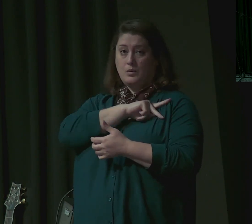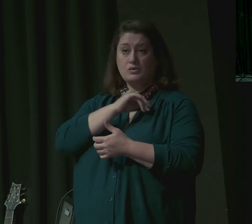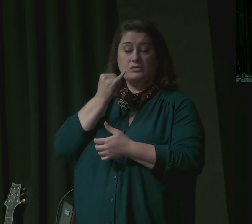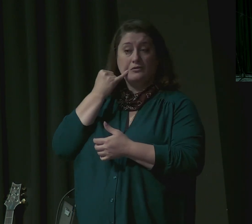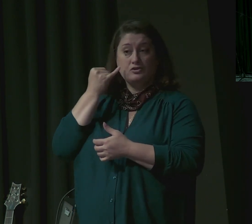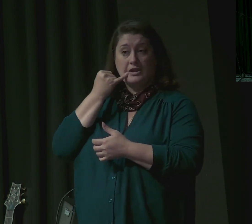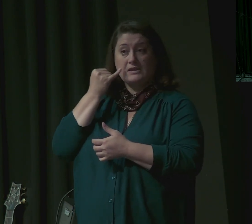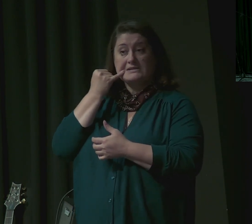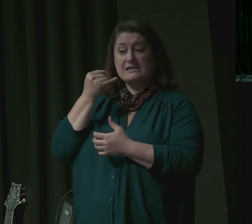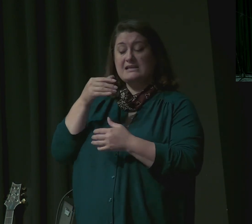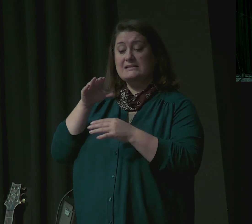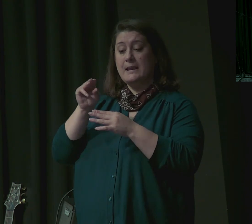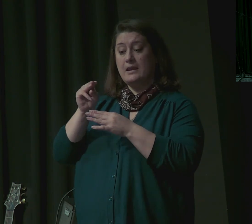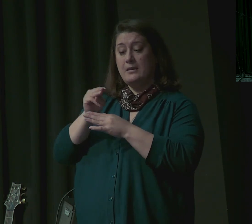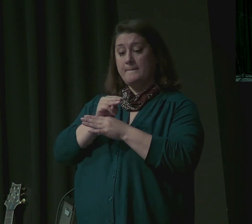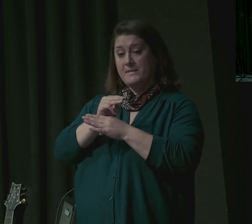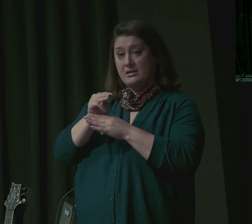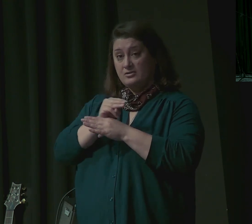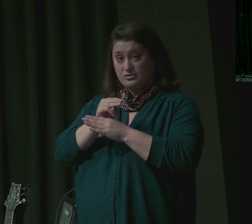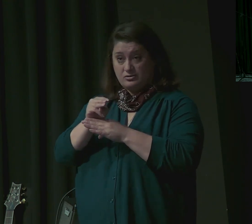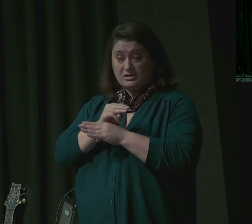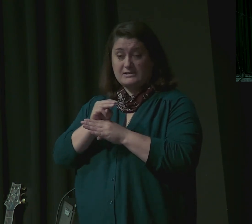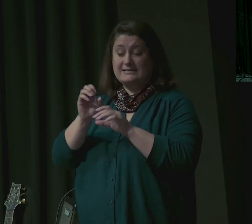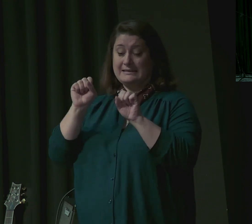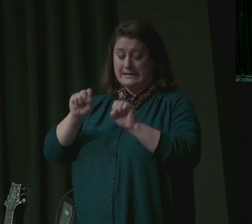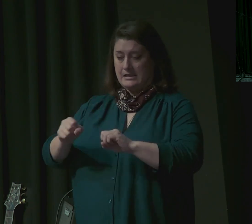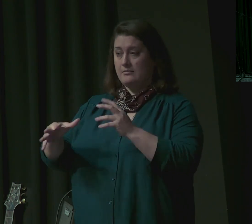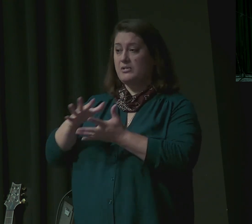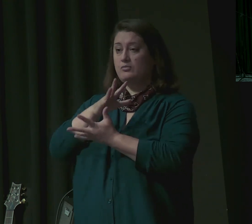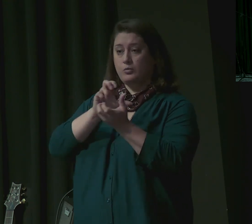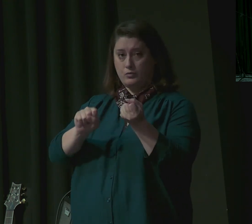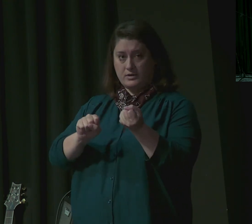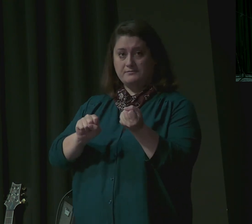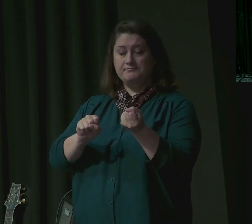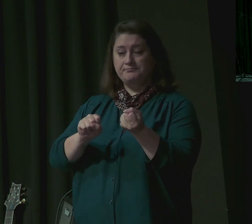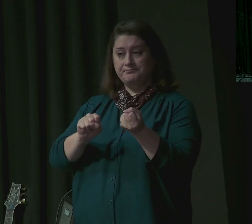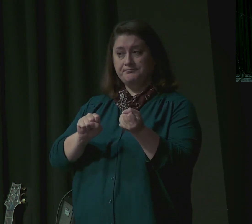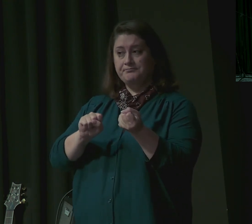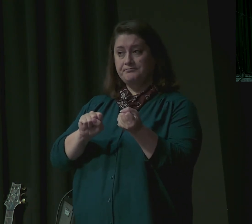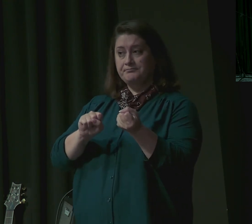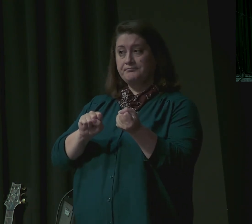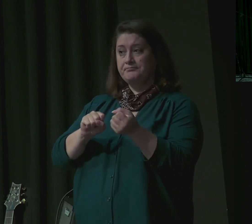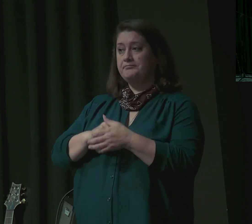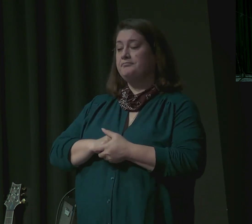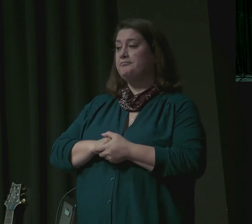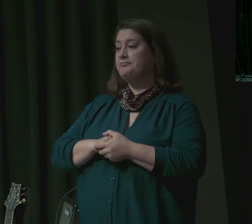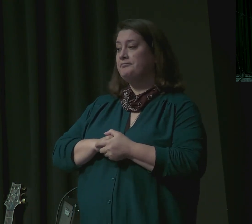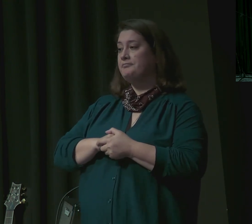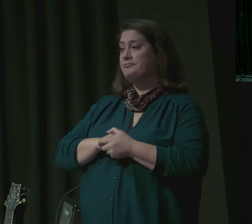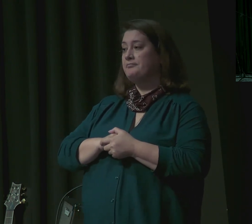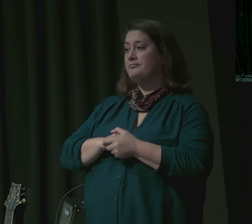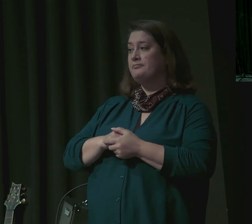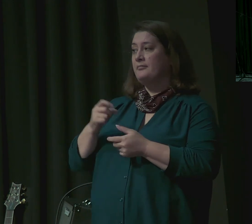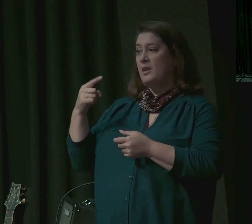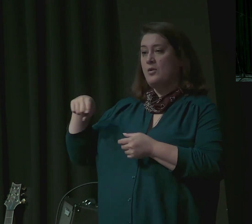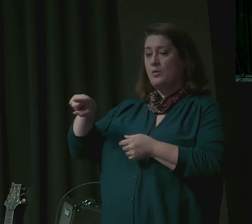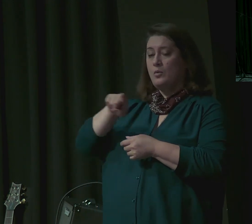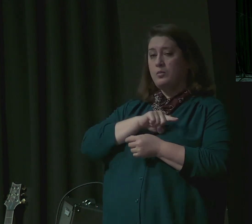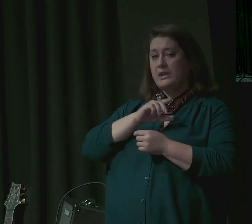these kinds of heart cravings and behaviors are not the way as we as Christians should live so while we tend to